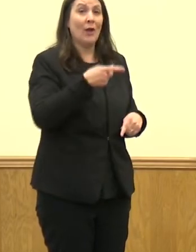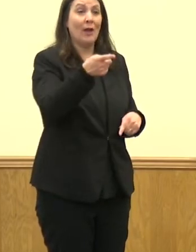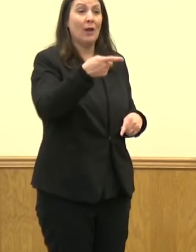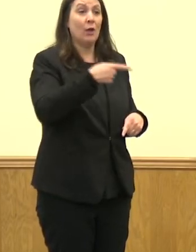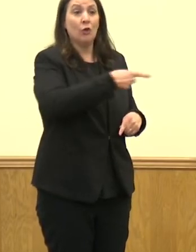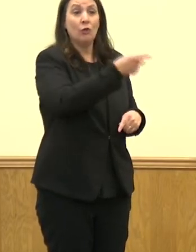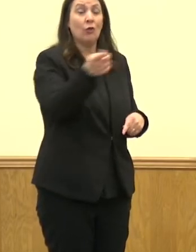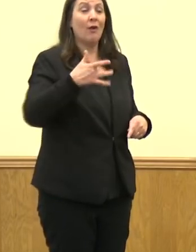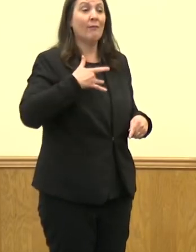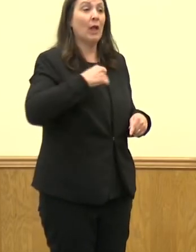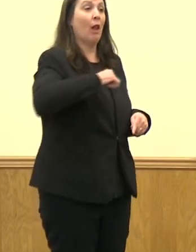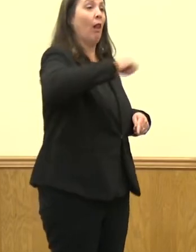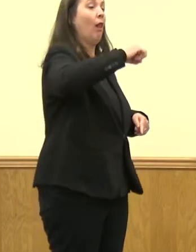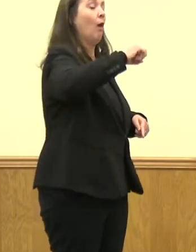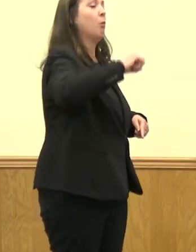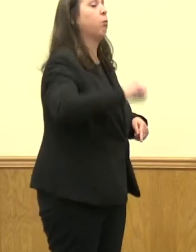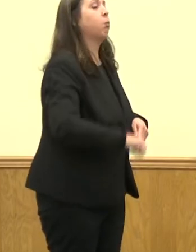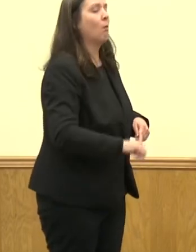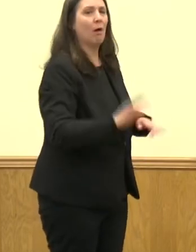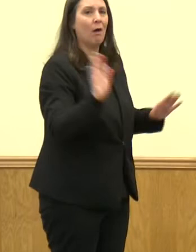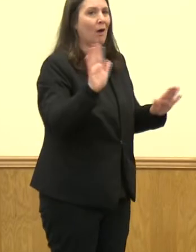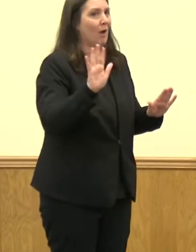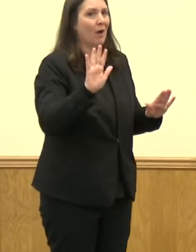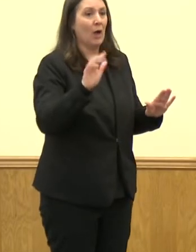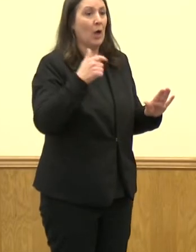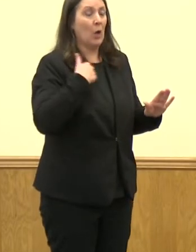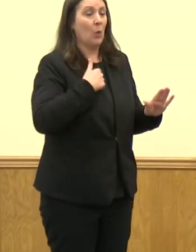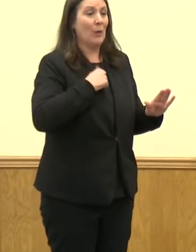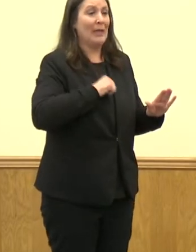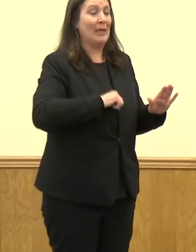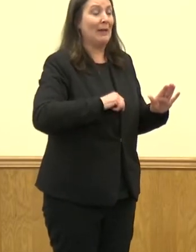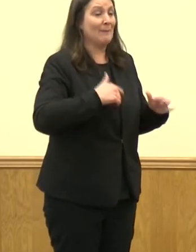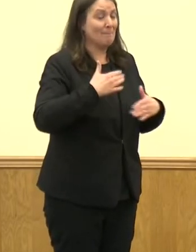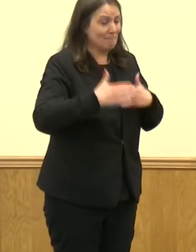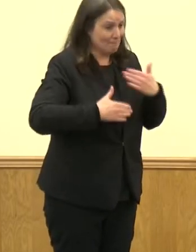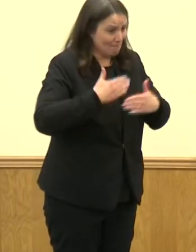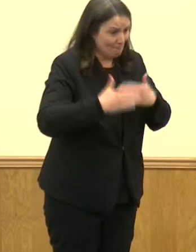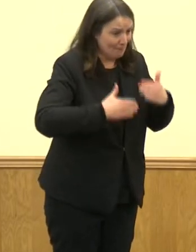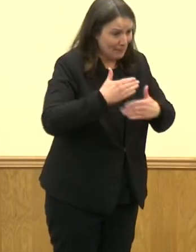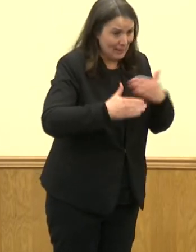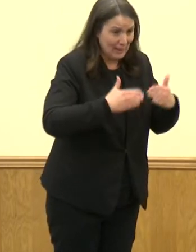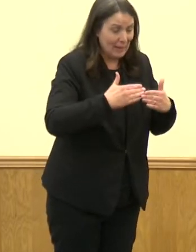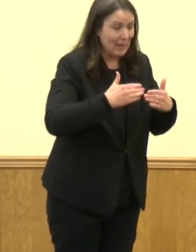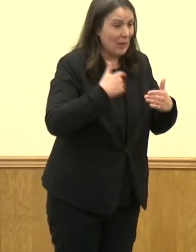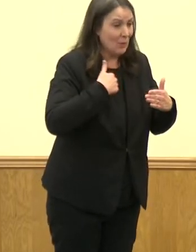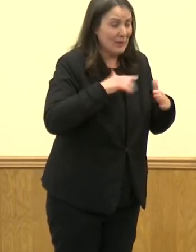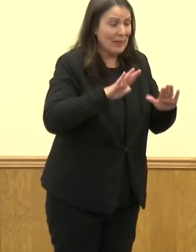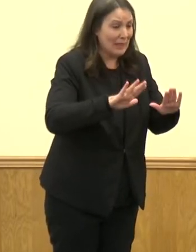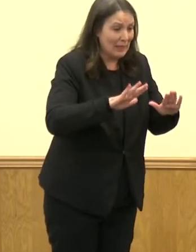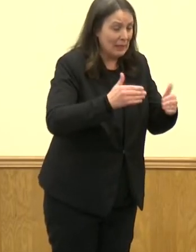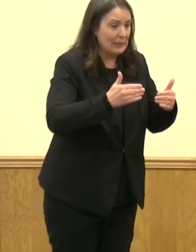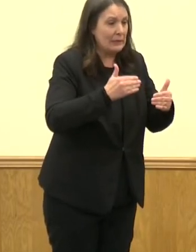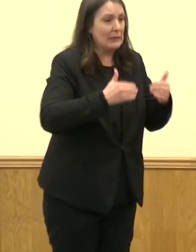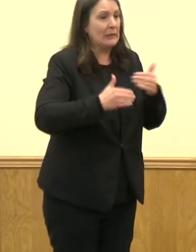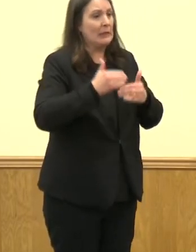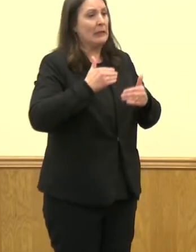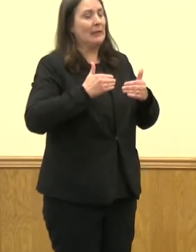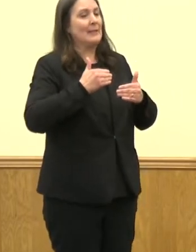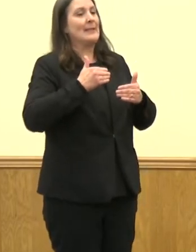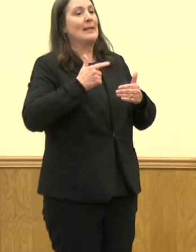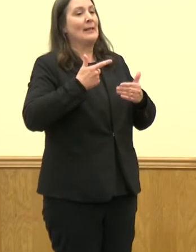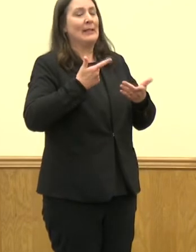We may have taken a step backwards or two from a precipice of really being in a very difficult spot